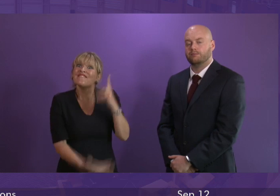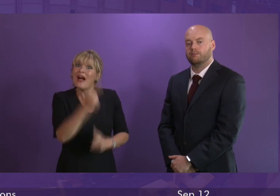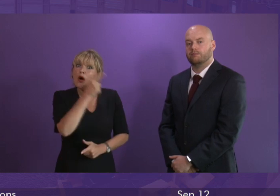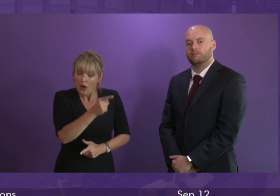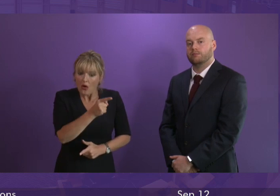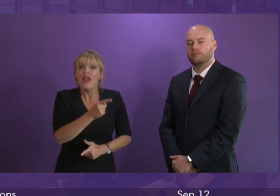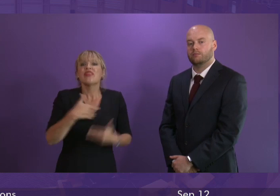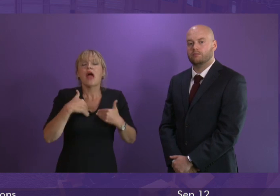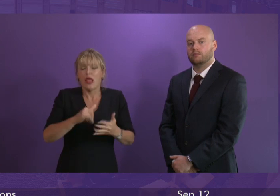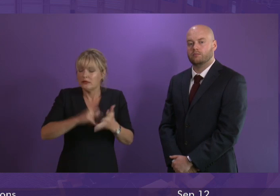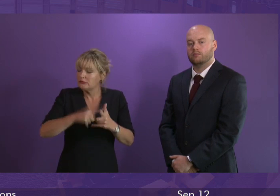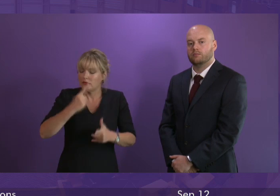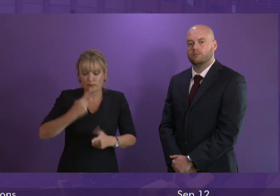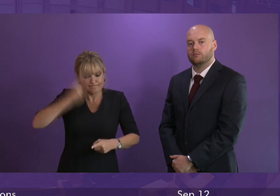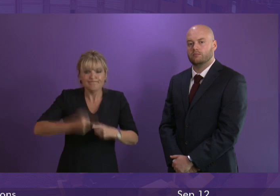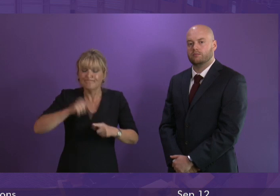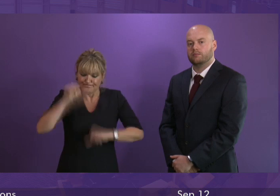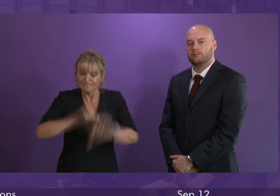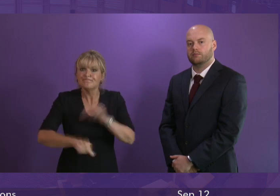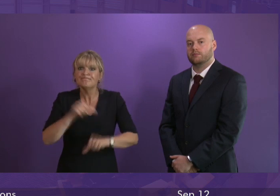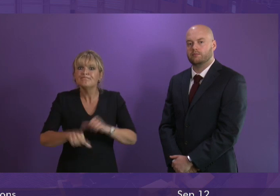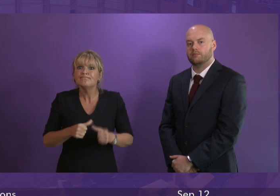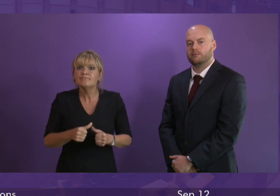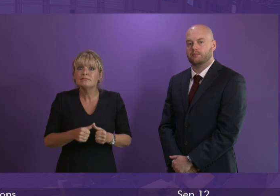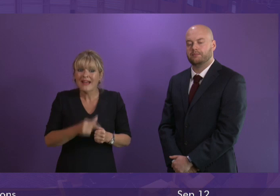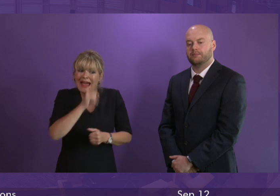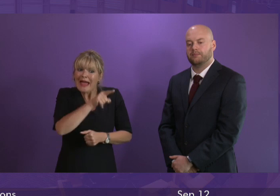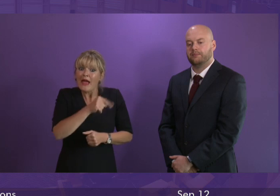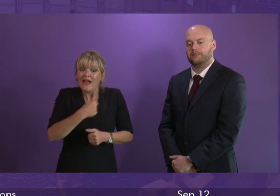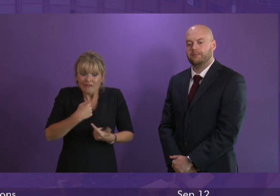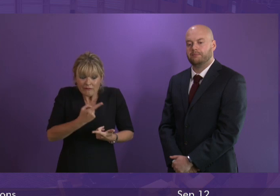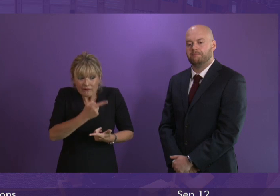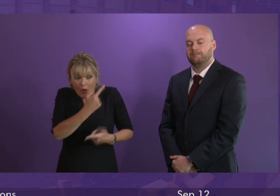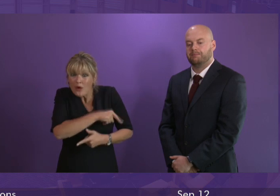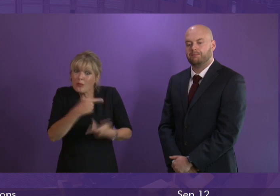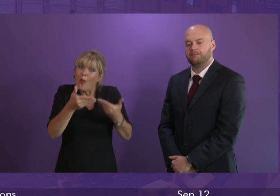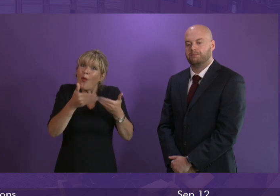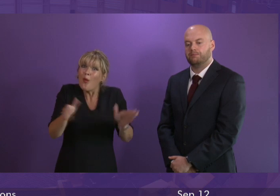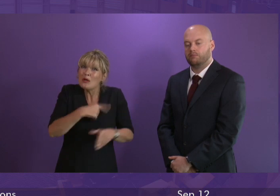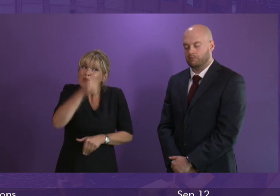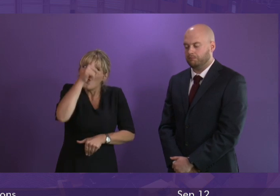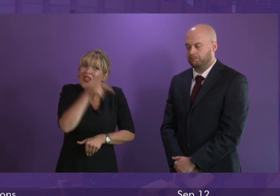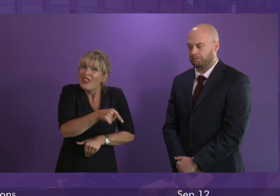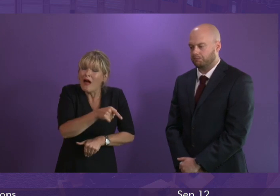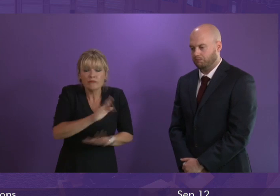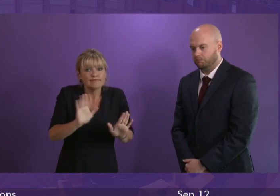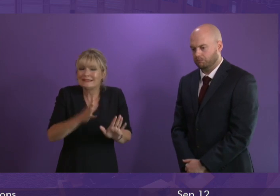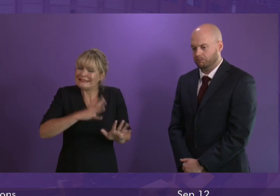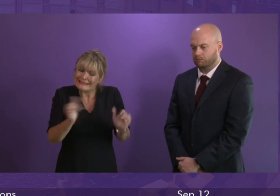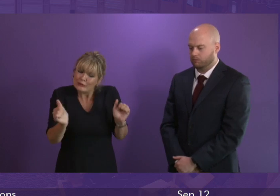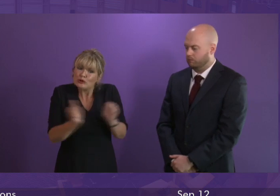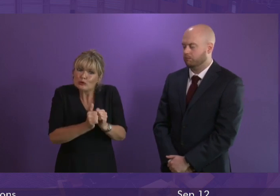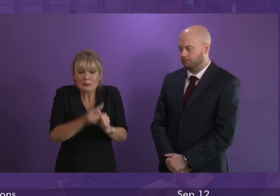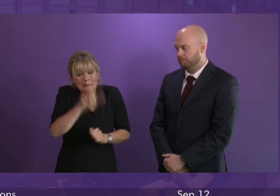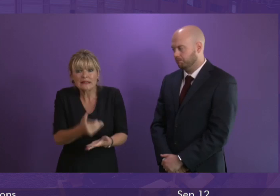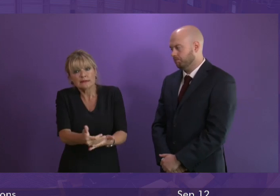the Health Secretary acted properly and appropriately. It would have been wrong to allow that hospital to open before assurances about patient